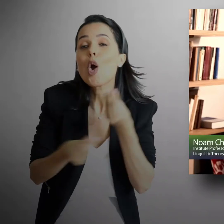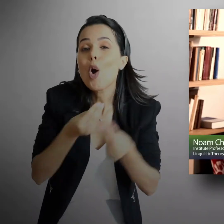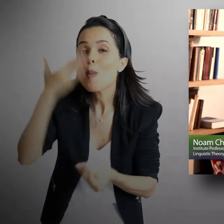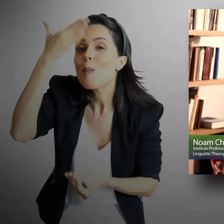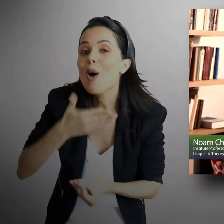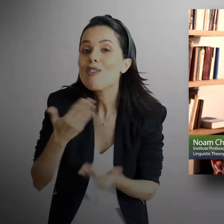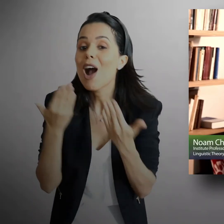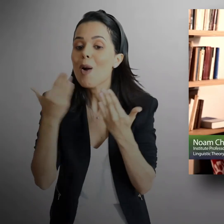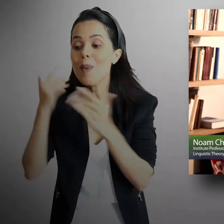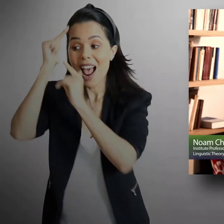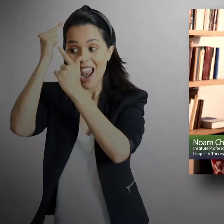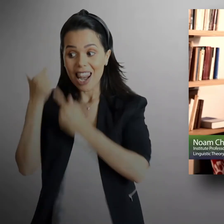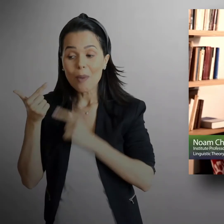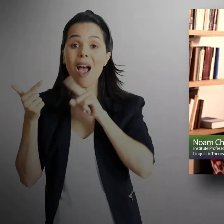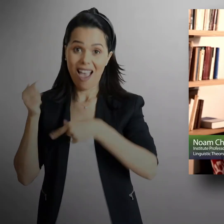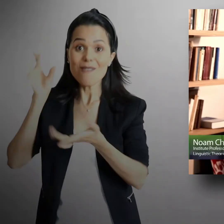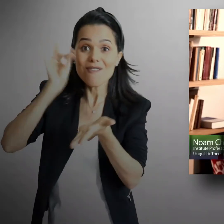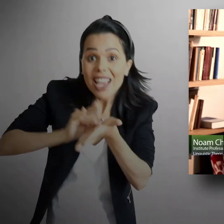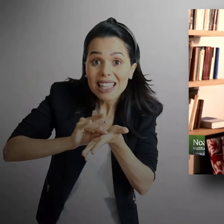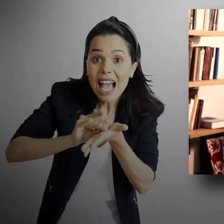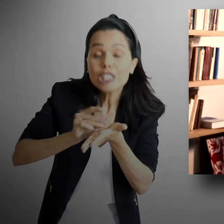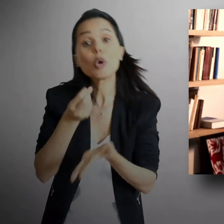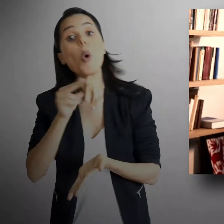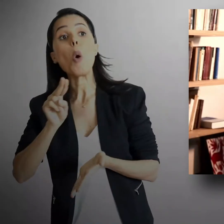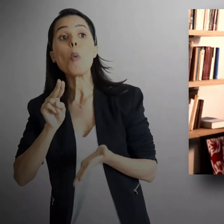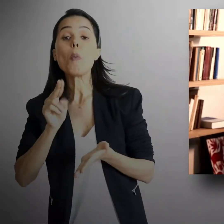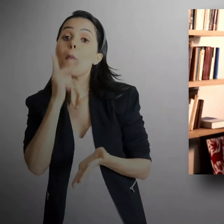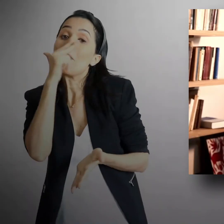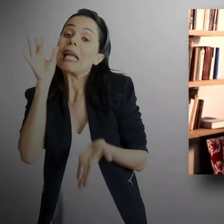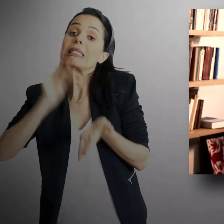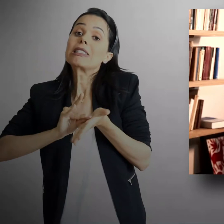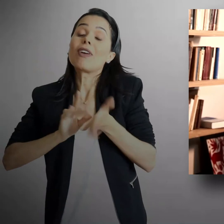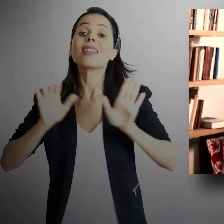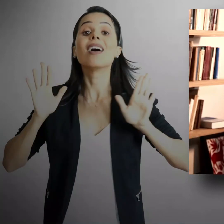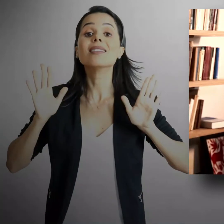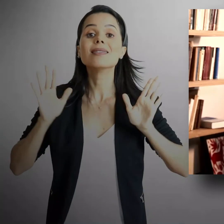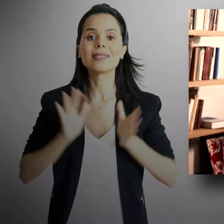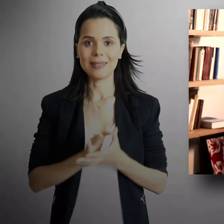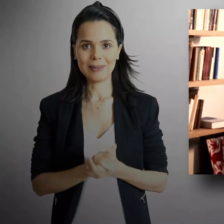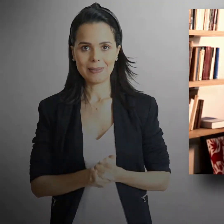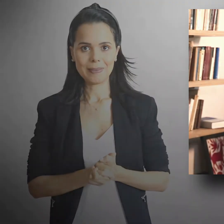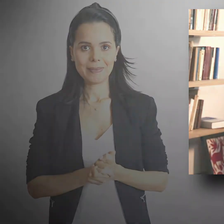circumstances. And the most intriguing question is to try to see if that's true and if it is to show that it's true.